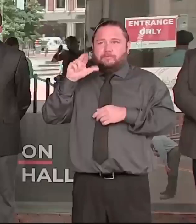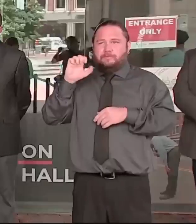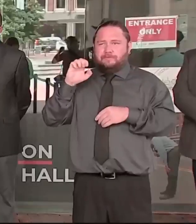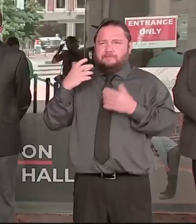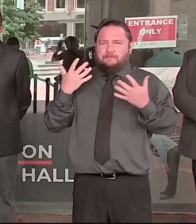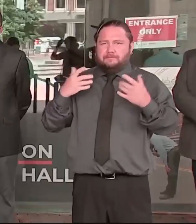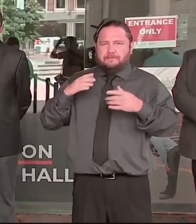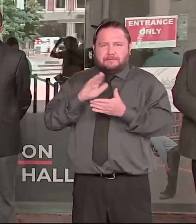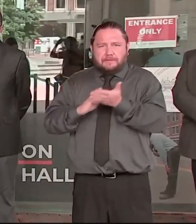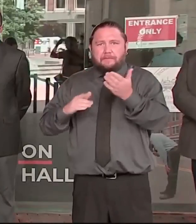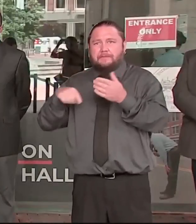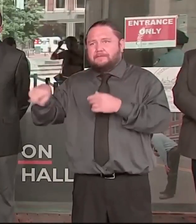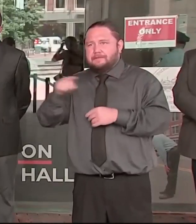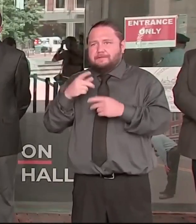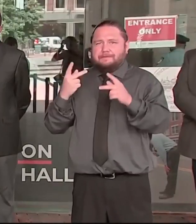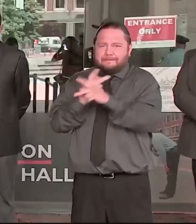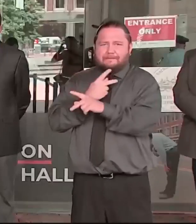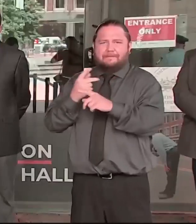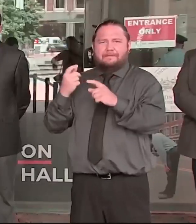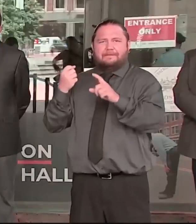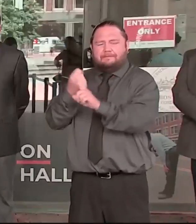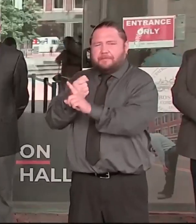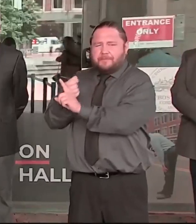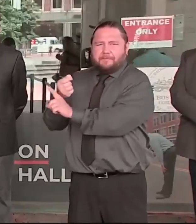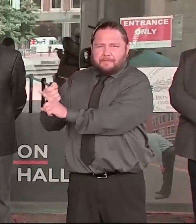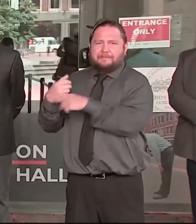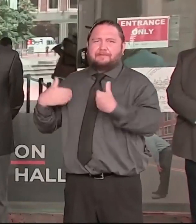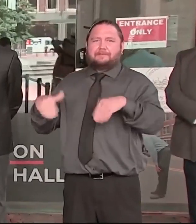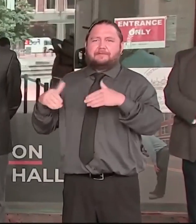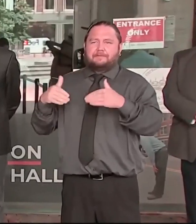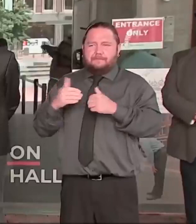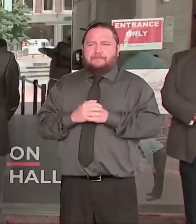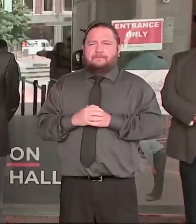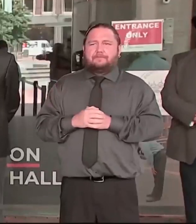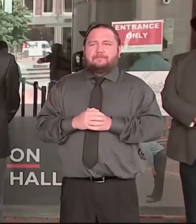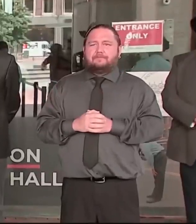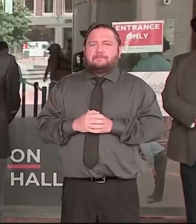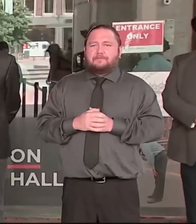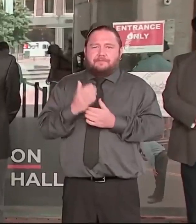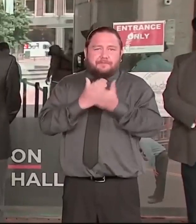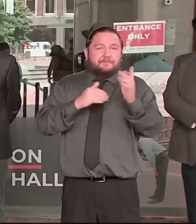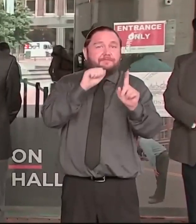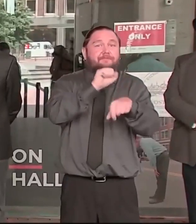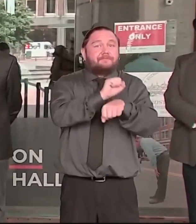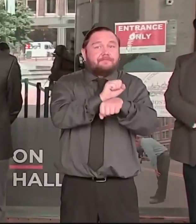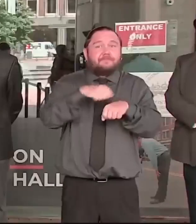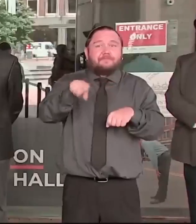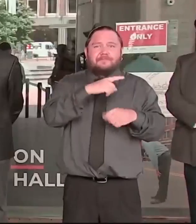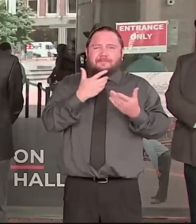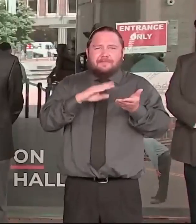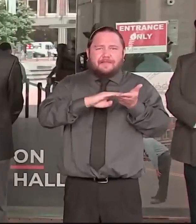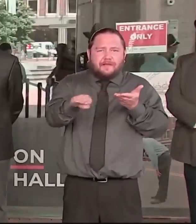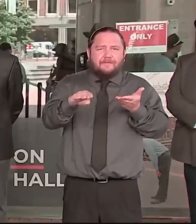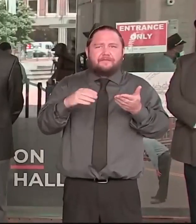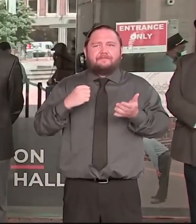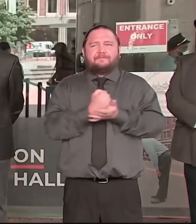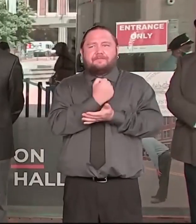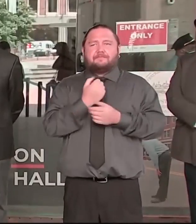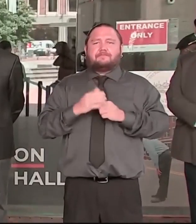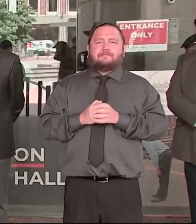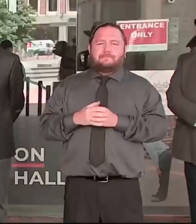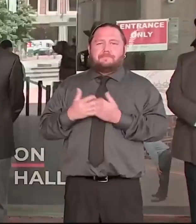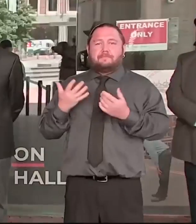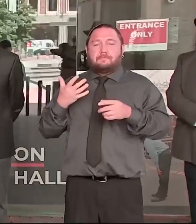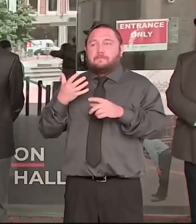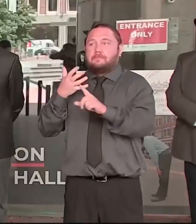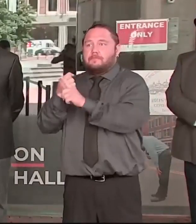reported here many times, in access to food and technology, and certainly in health impacts. We saw the